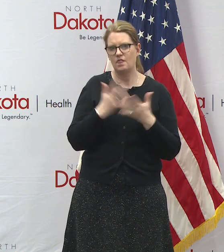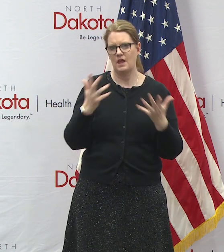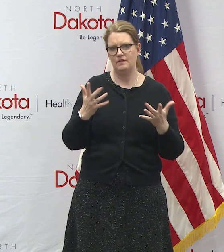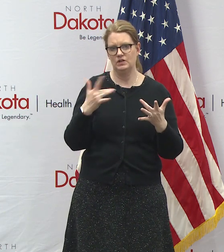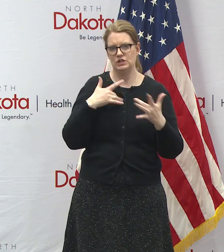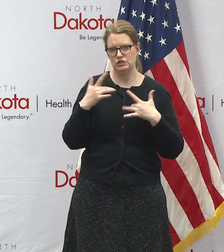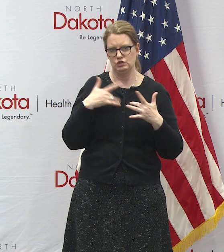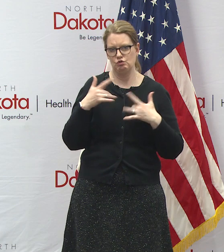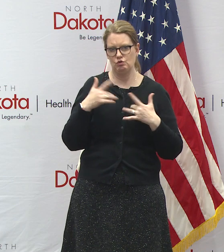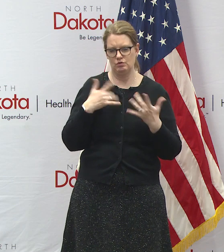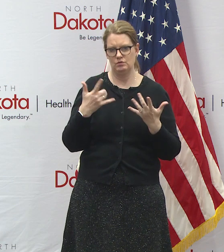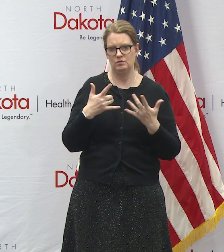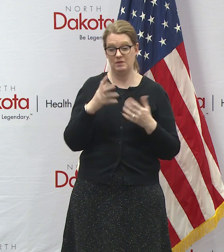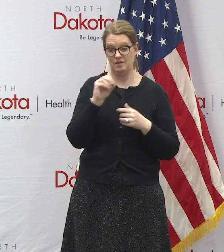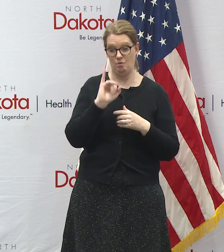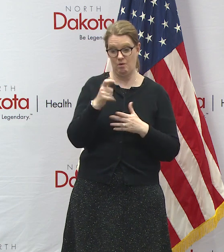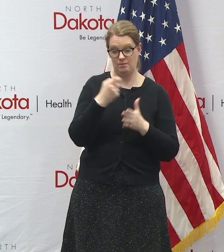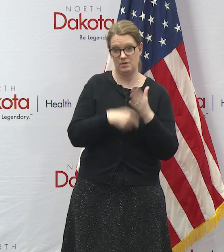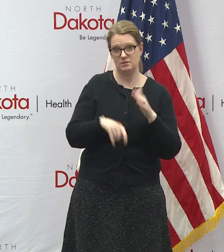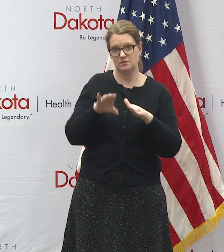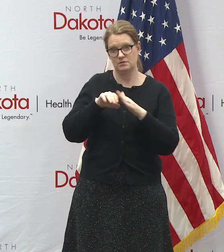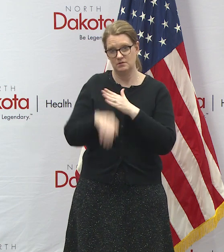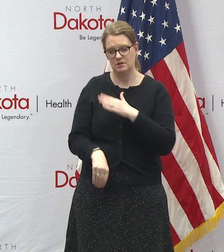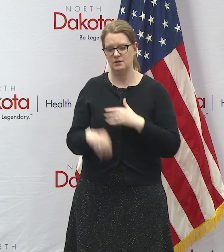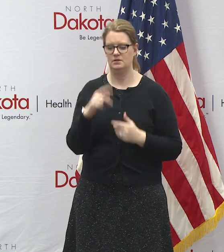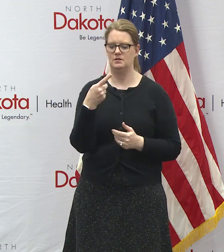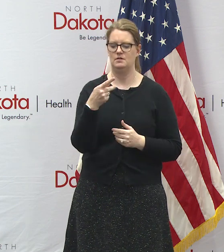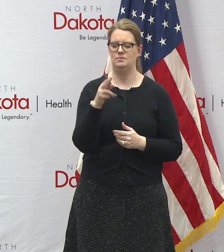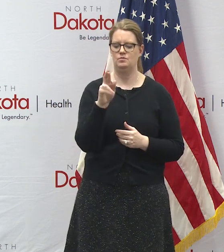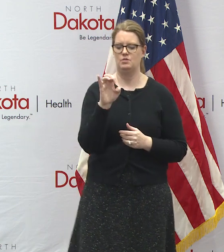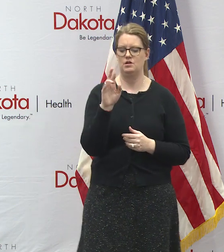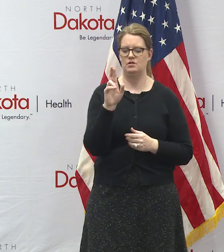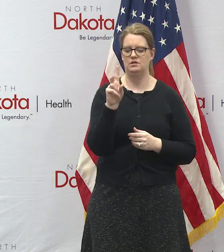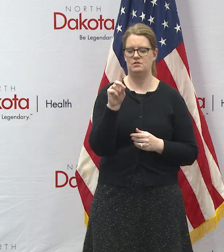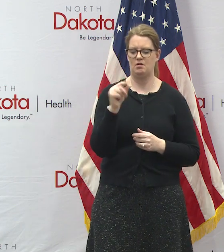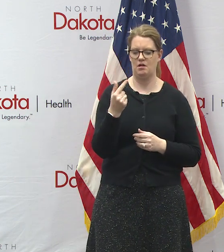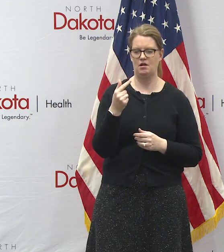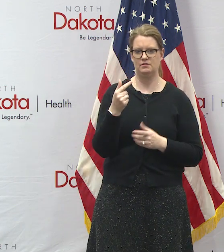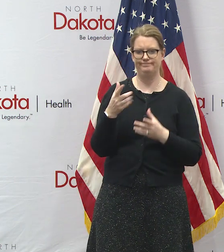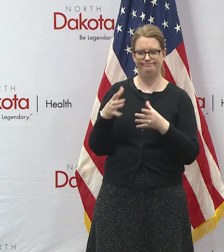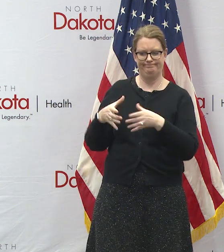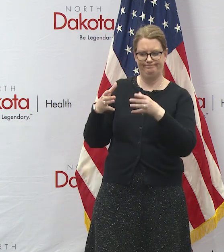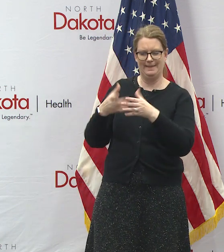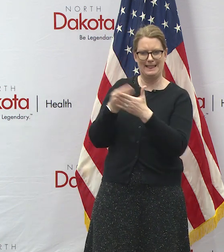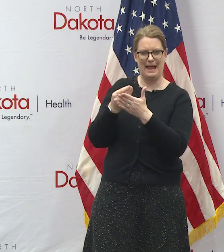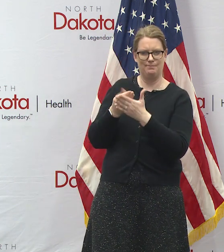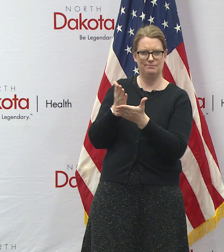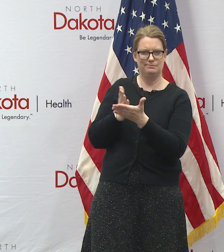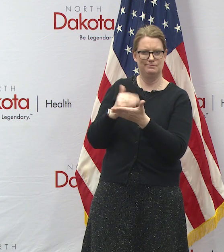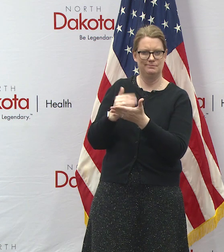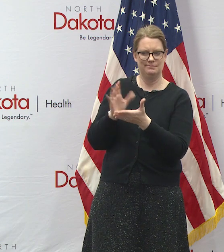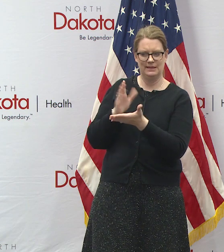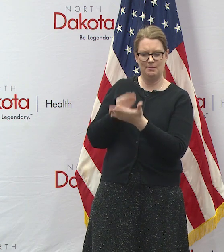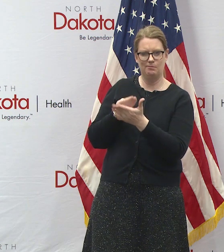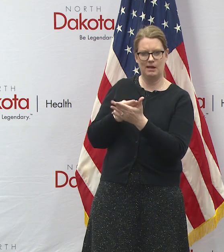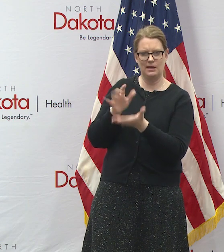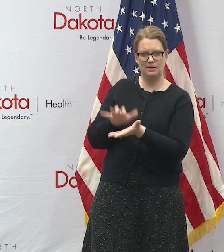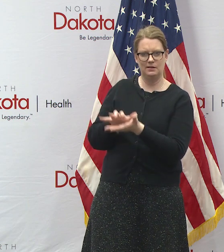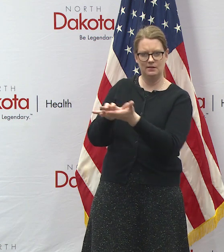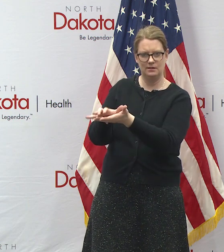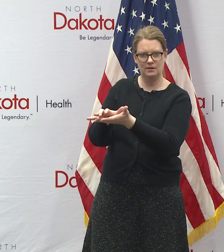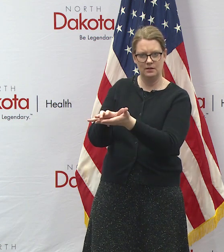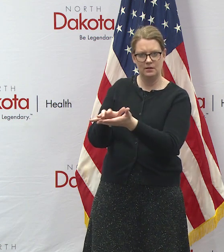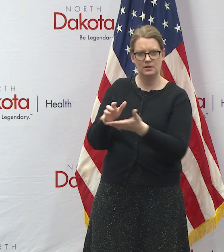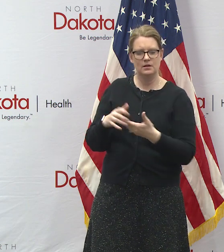as to with the drop in oil prices if the prairie dog bucket will fill and if there's projections being worked on we're not